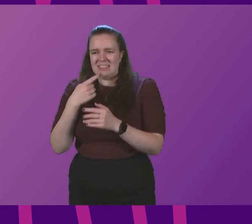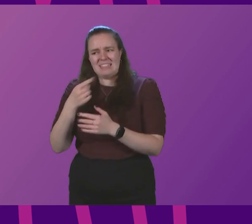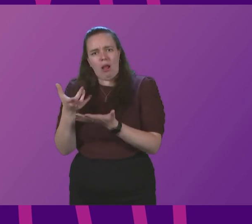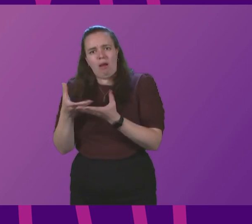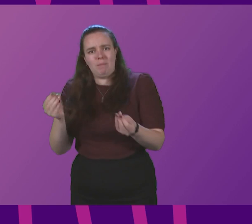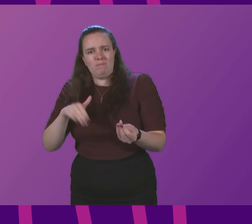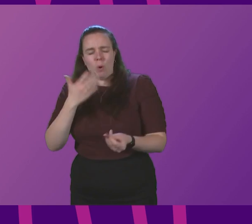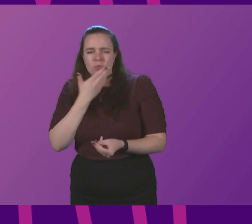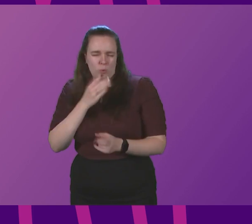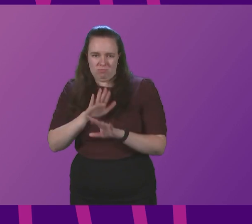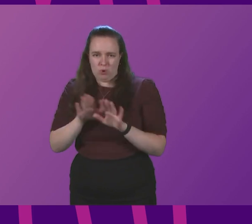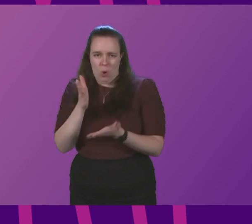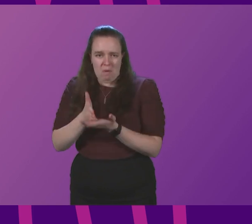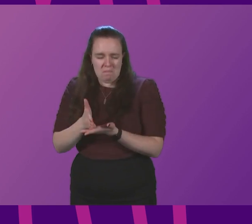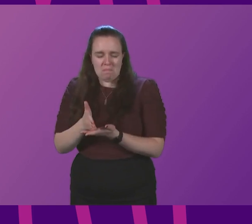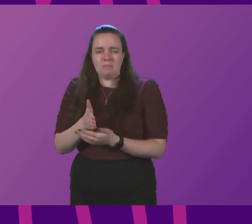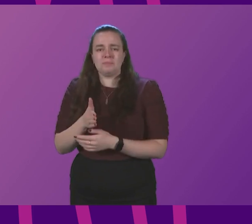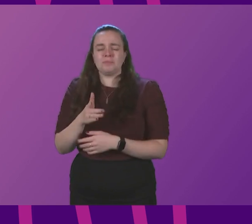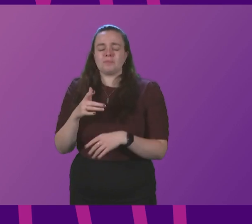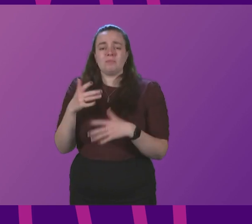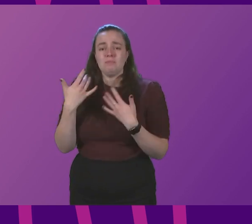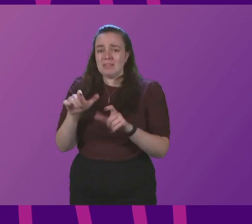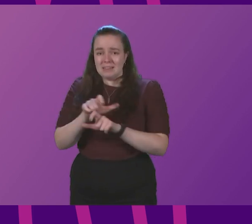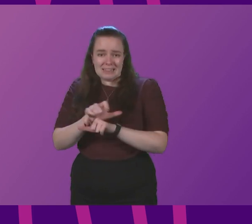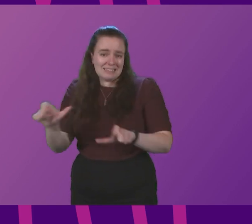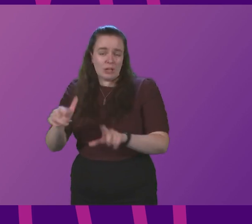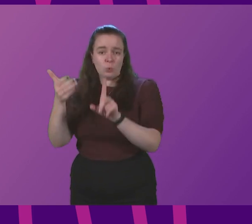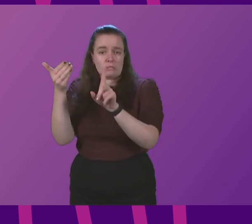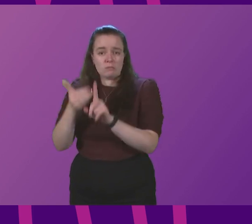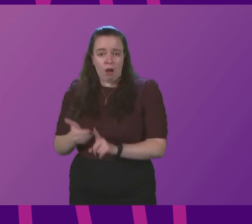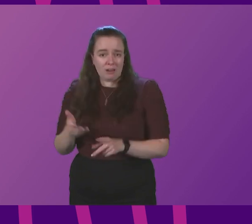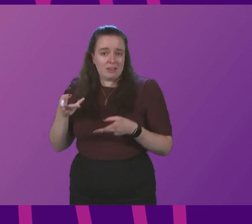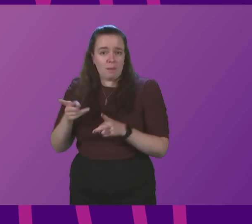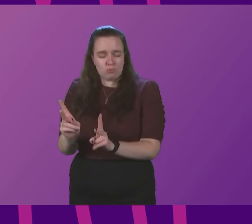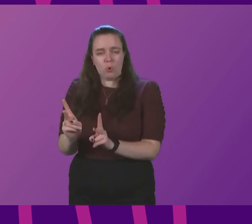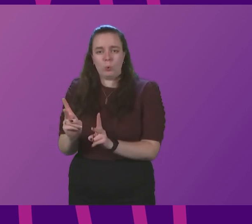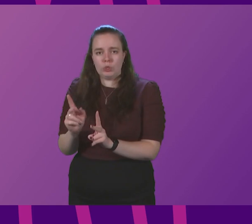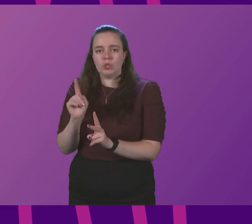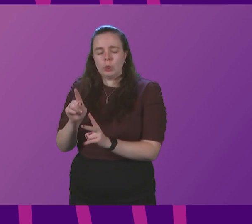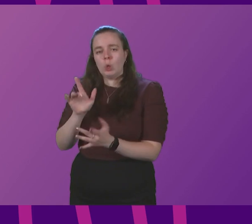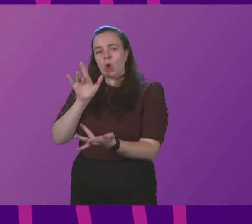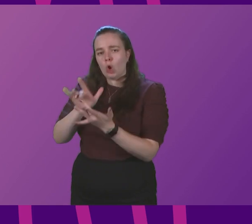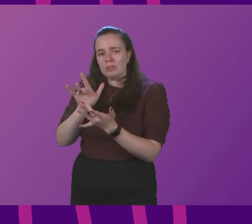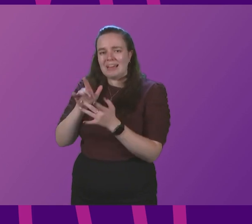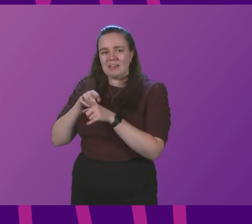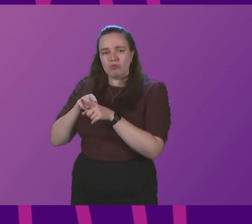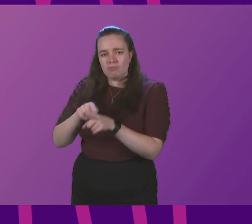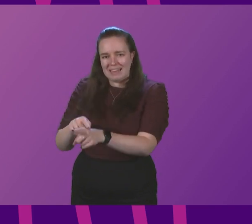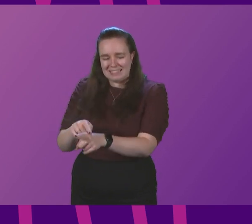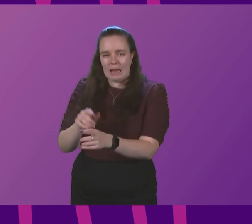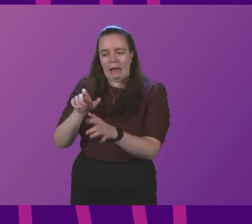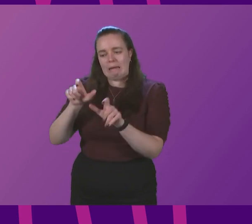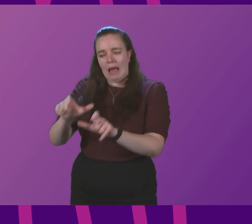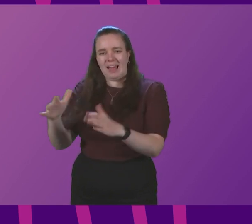That is not the case. There has been continued targeted approaches to contact tracing and isolation in our schools.